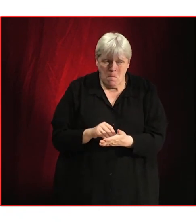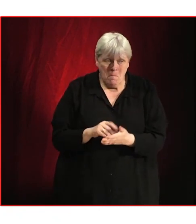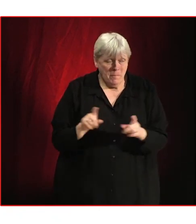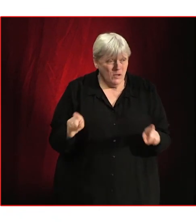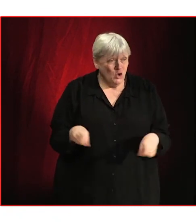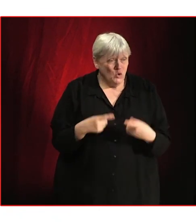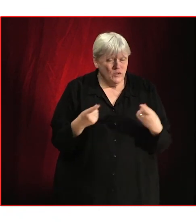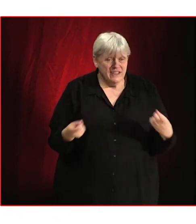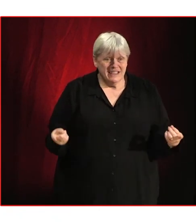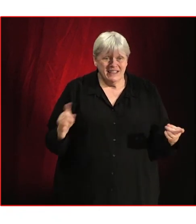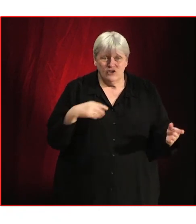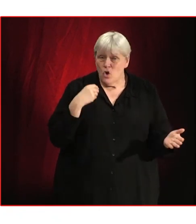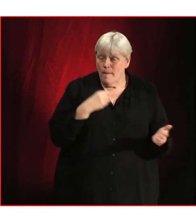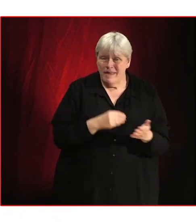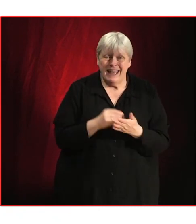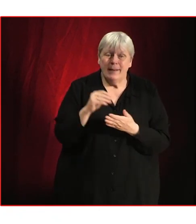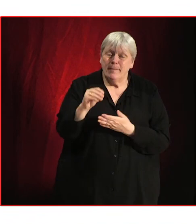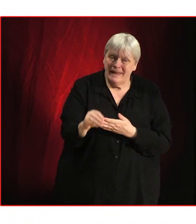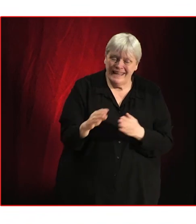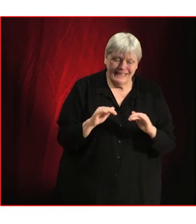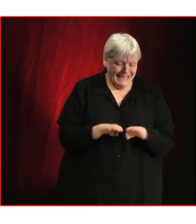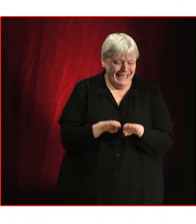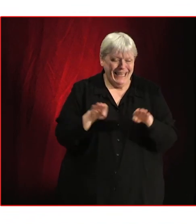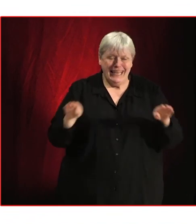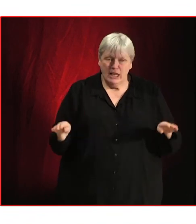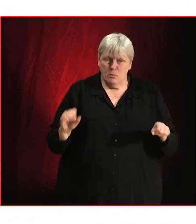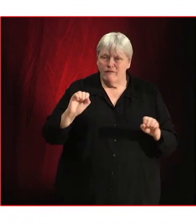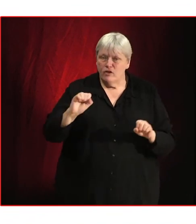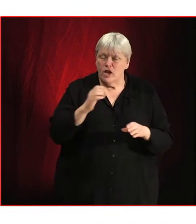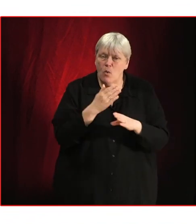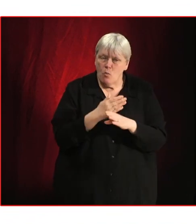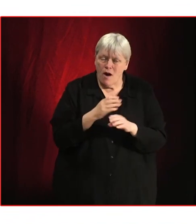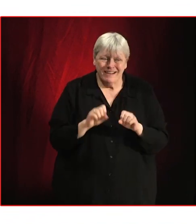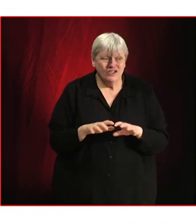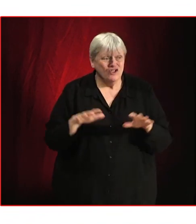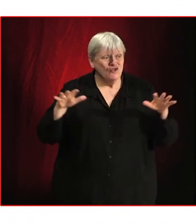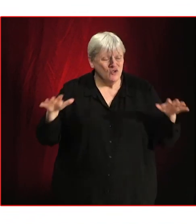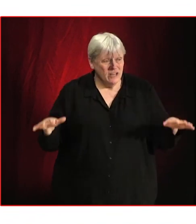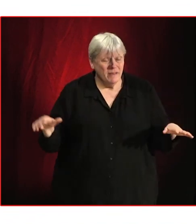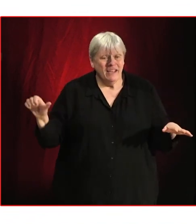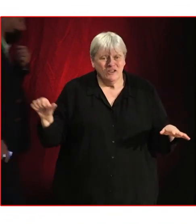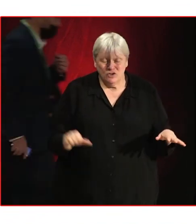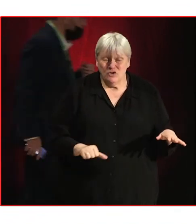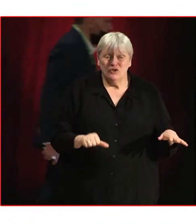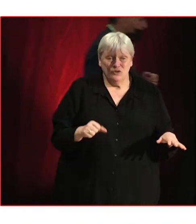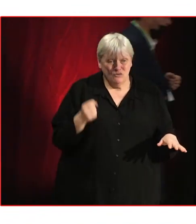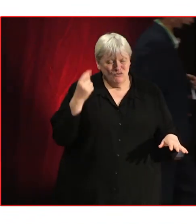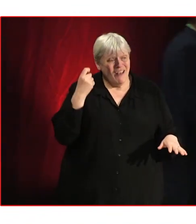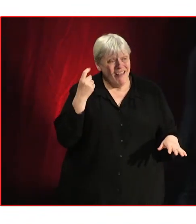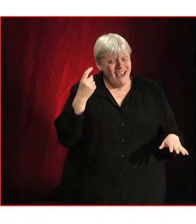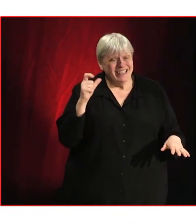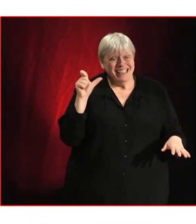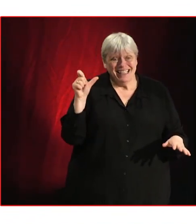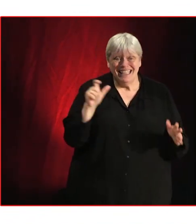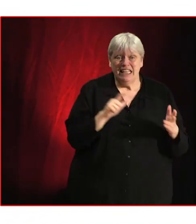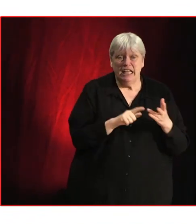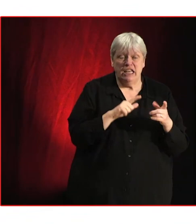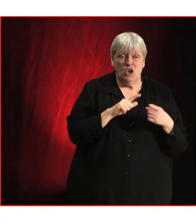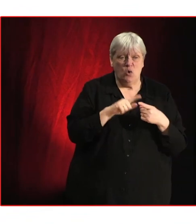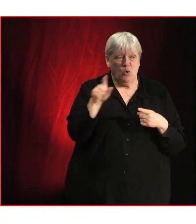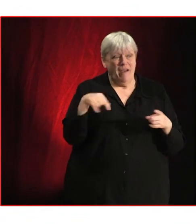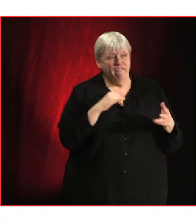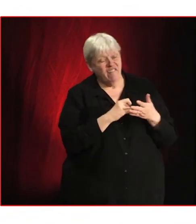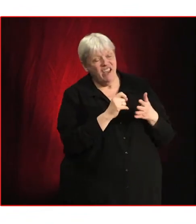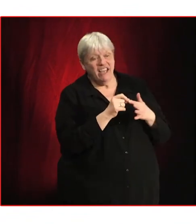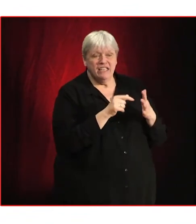not actually being paid equitably for the streaming of their works, we should actually note that the CEO, Daniel Eck, of Spotify,